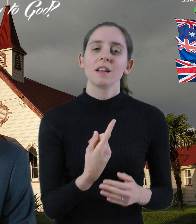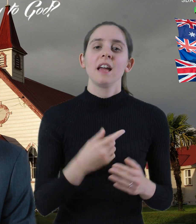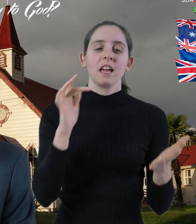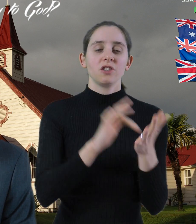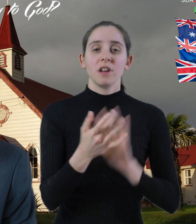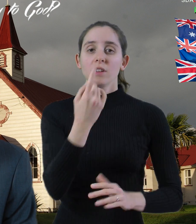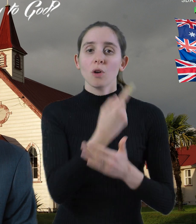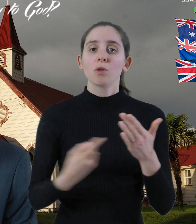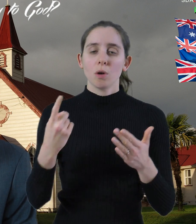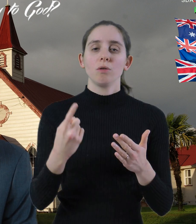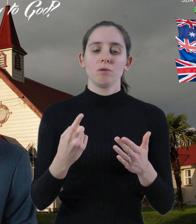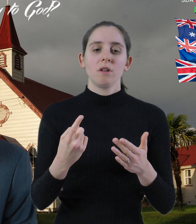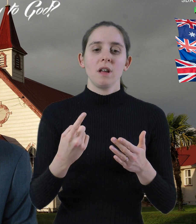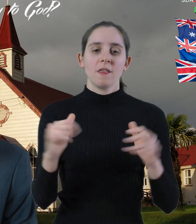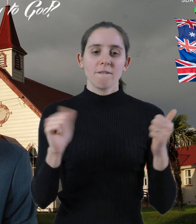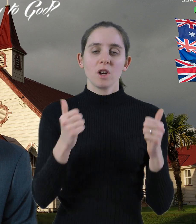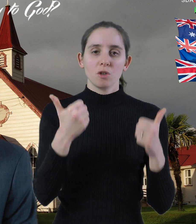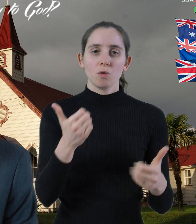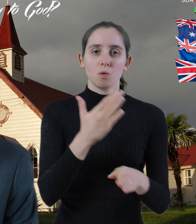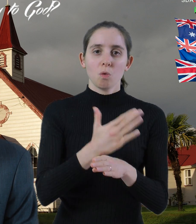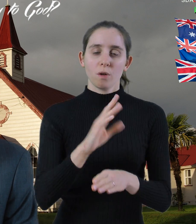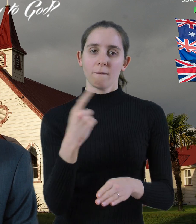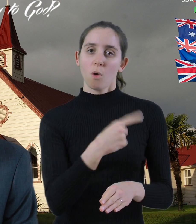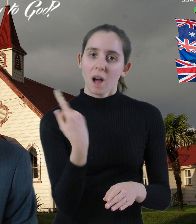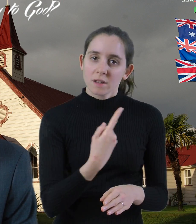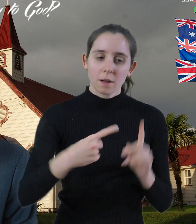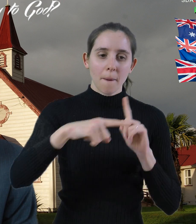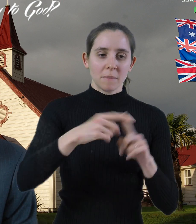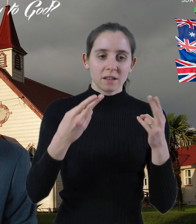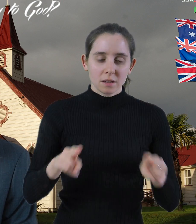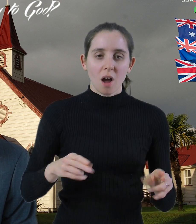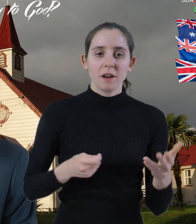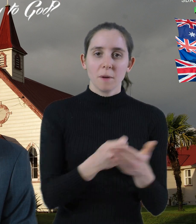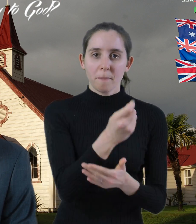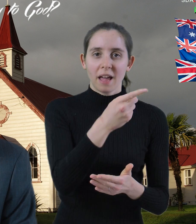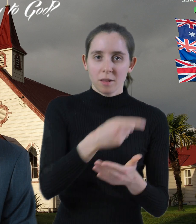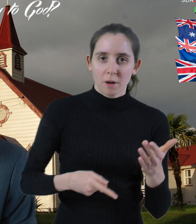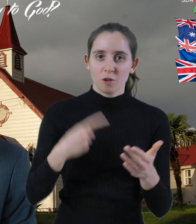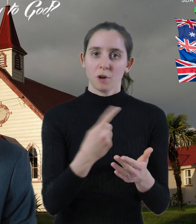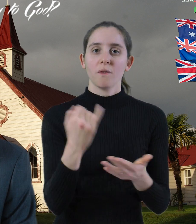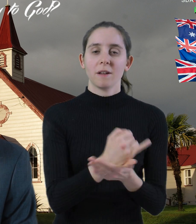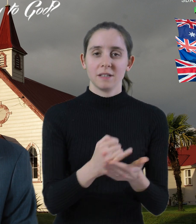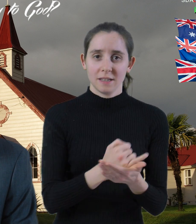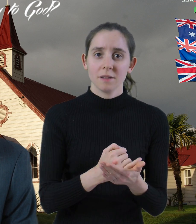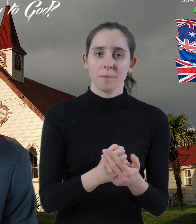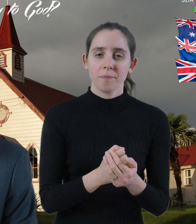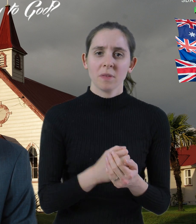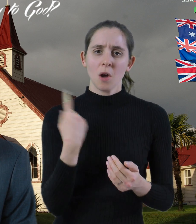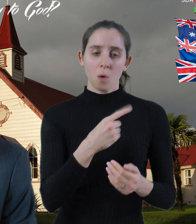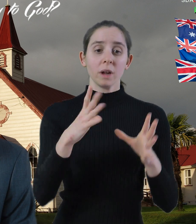alone who did the good works for us and died to pay the penalty for our sins. We accept this